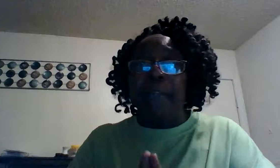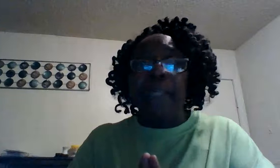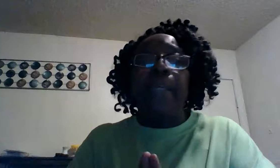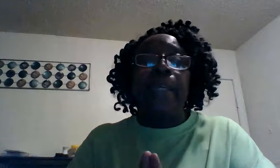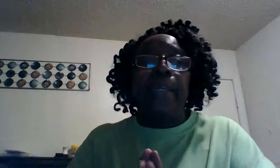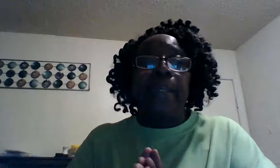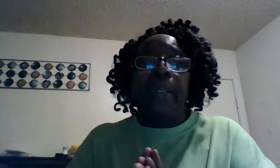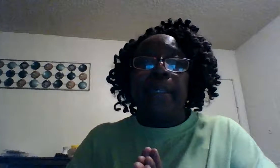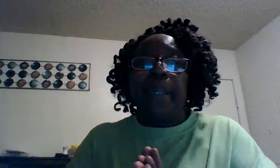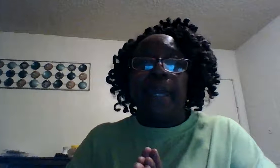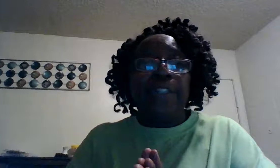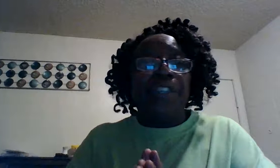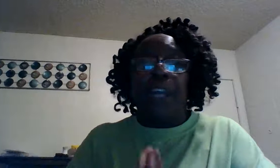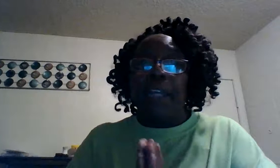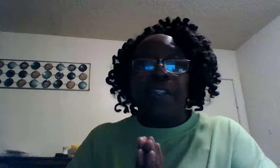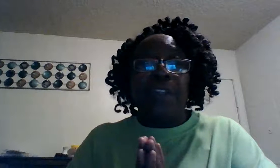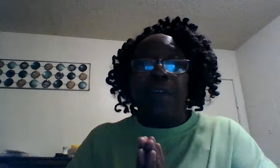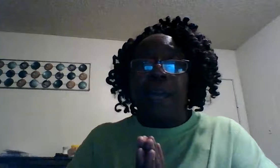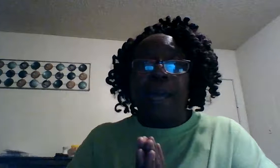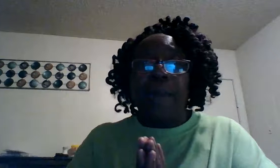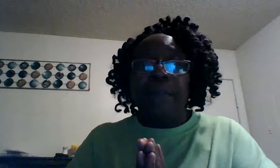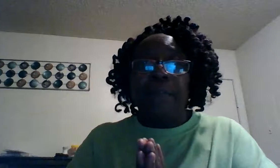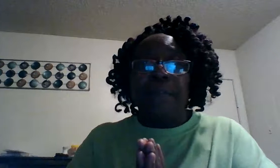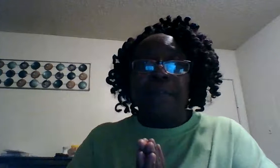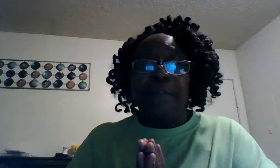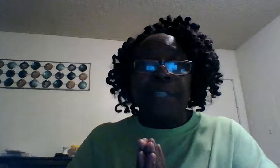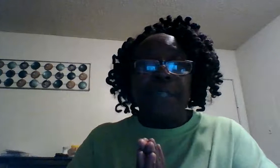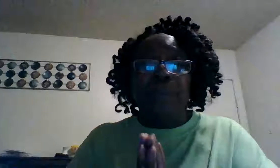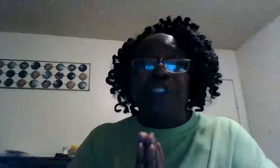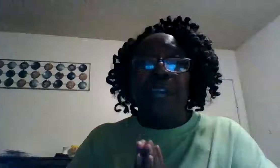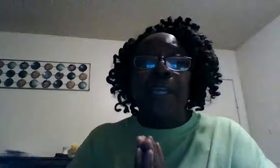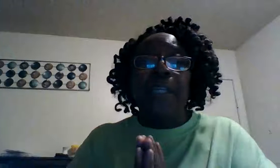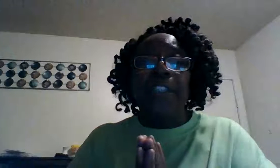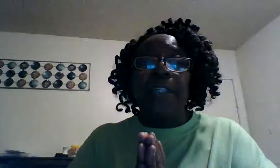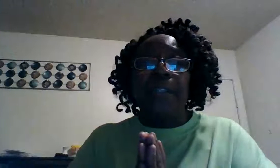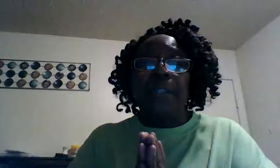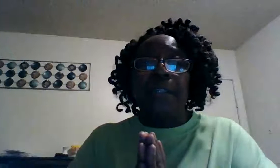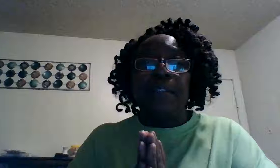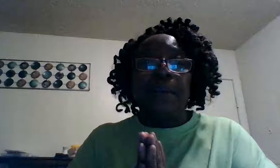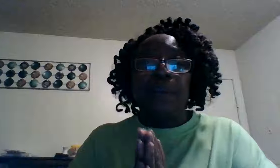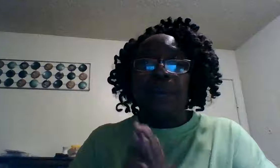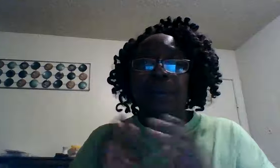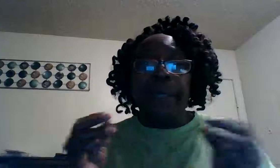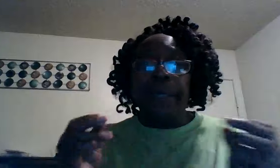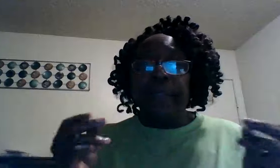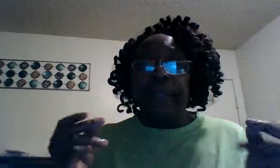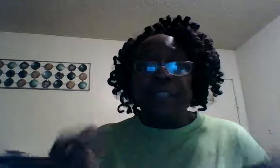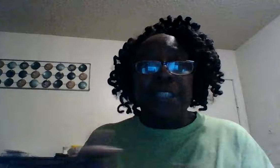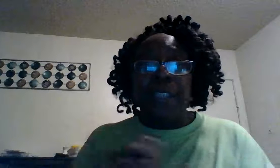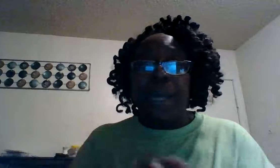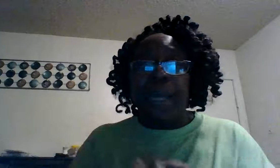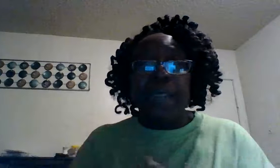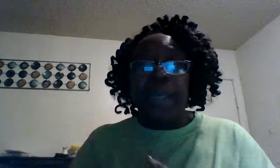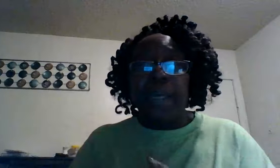in and change your life he will change it so quick just like that